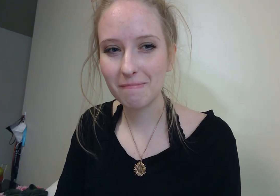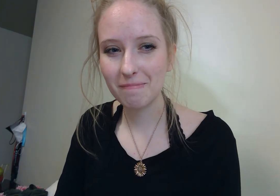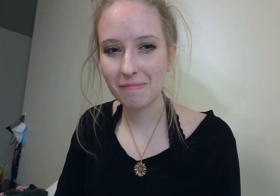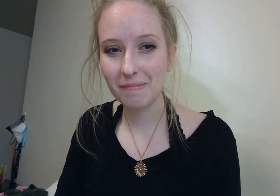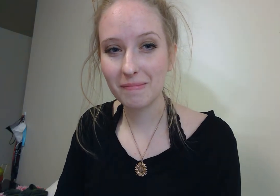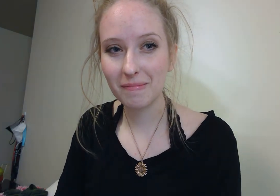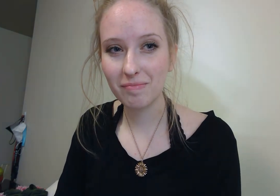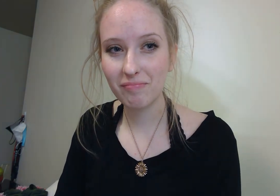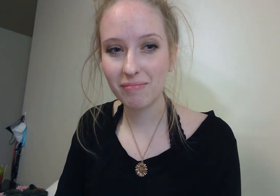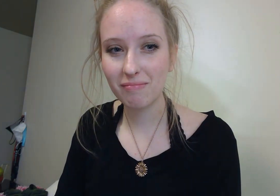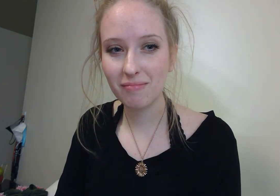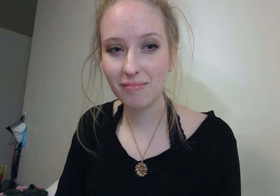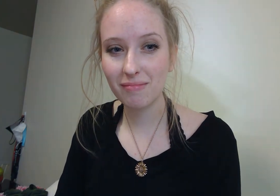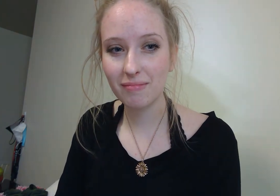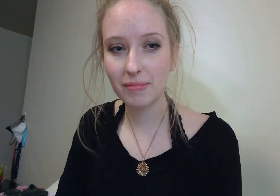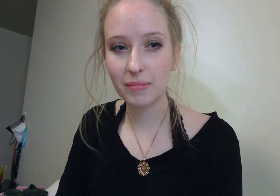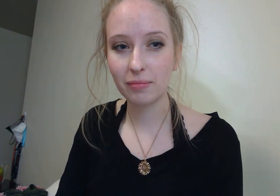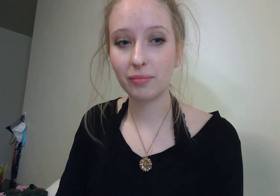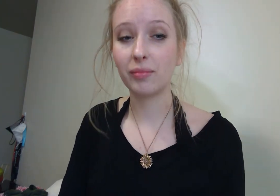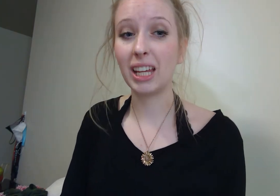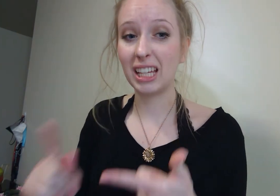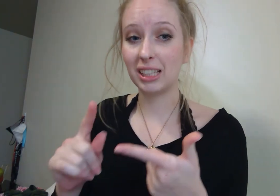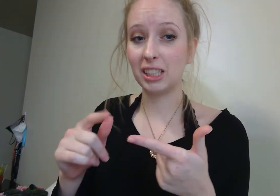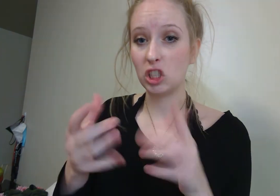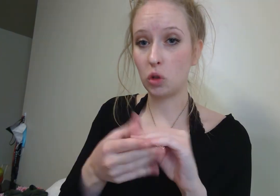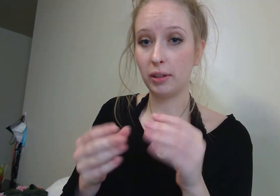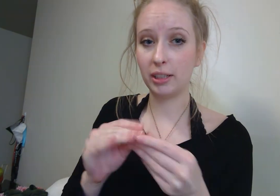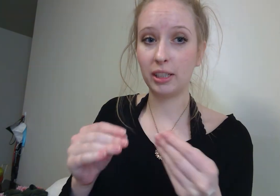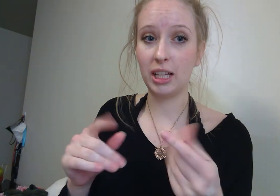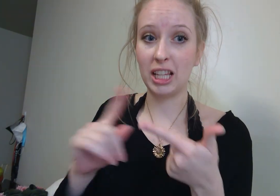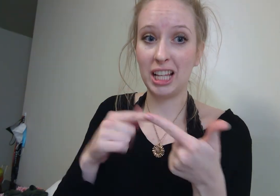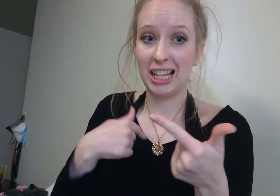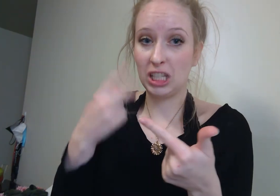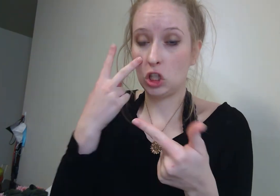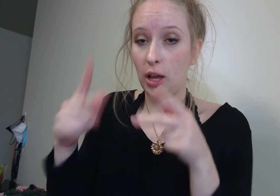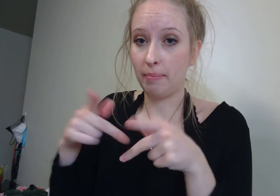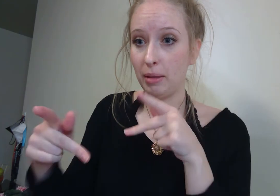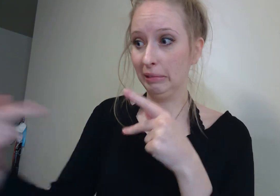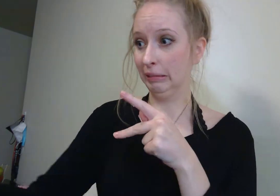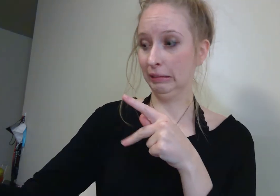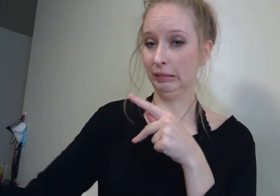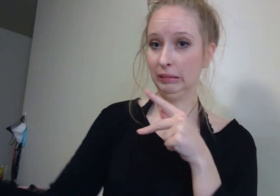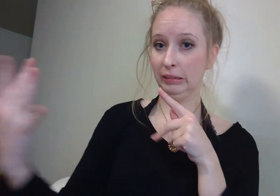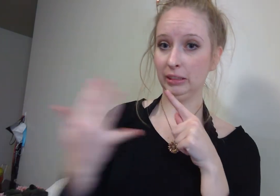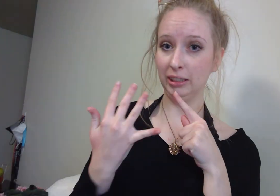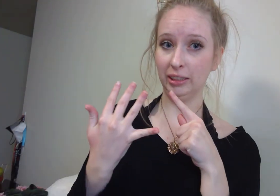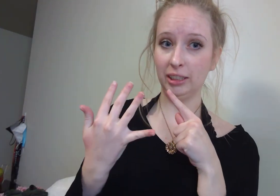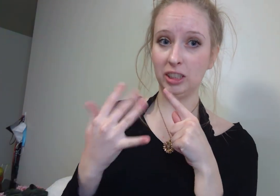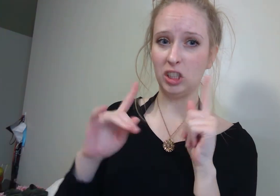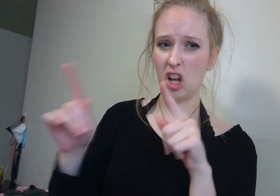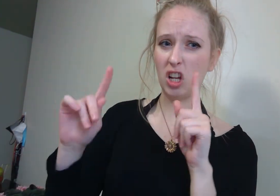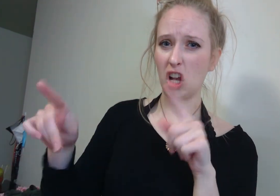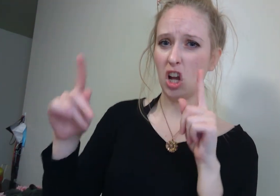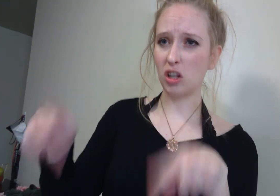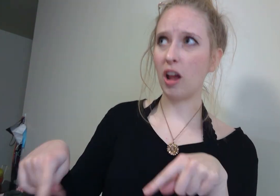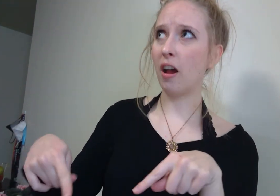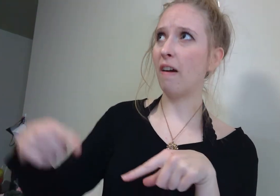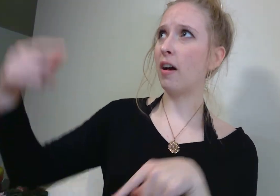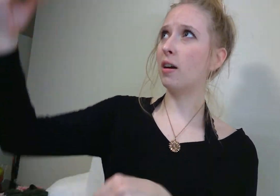Then I saw people running toward me. They were screaming, go, go, it's coming down. Just for a second, I looked up and saw it.